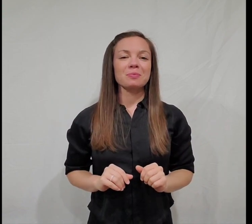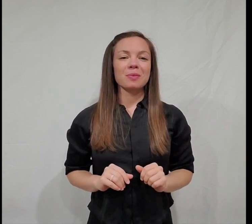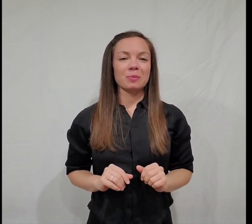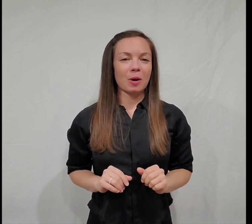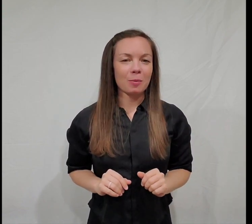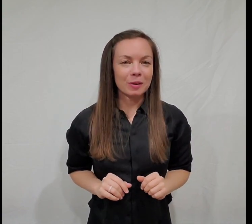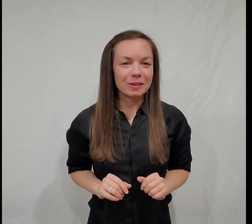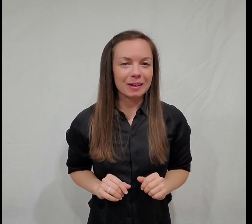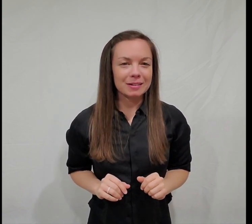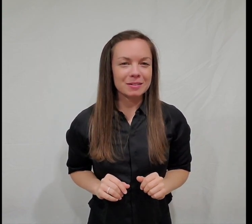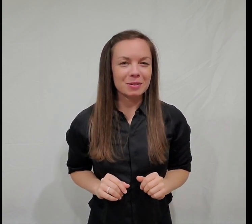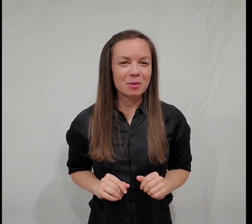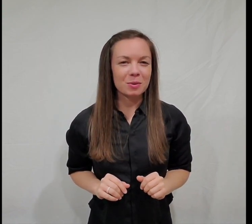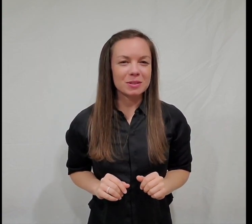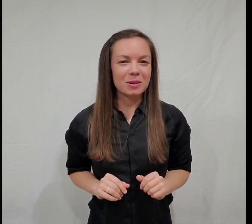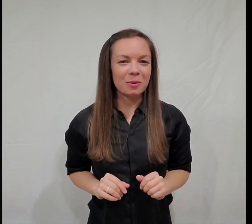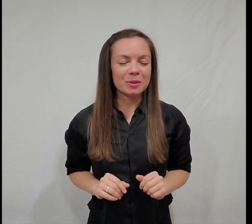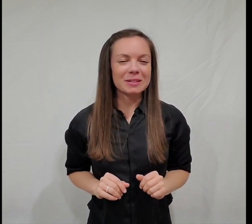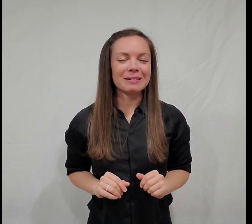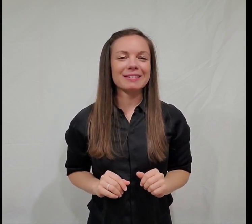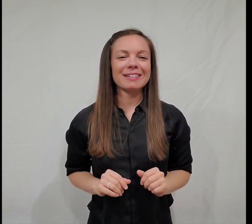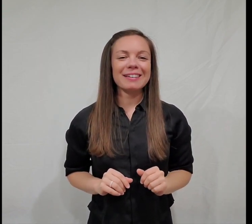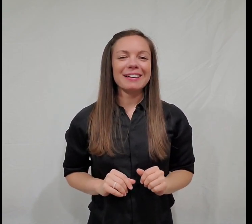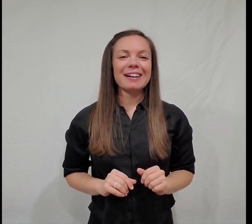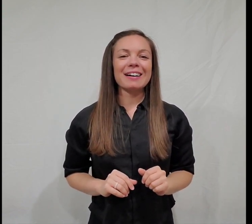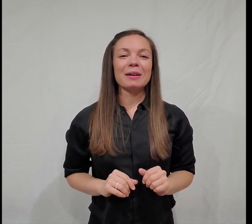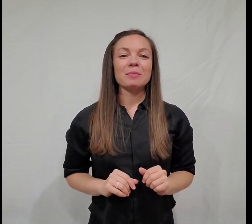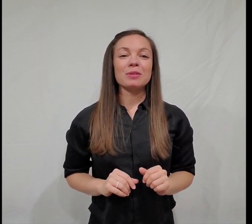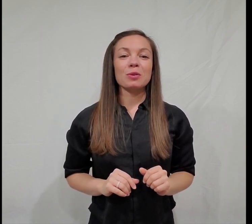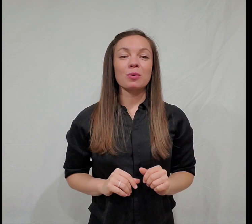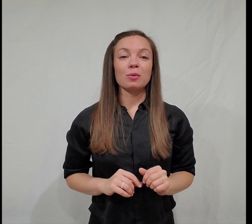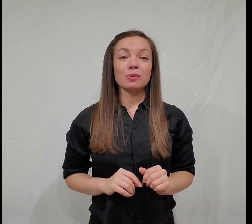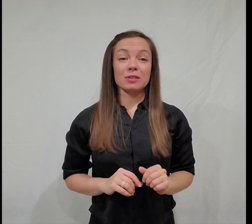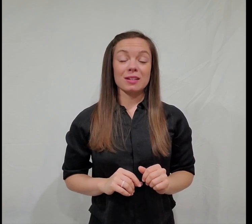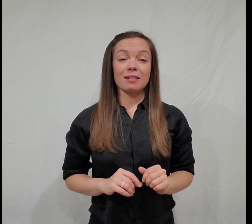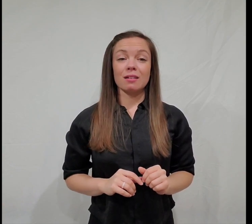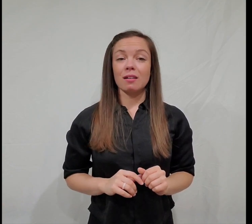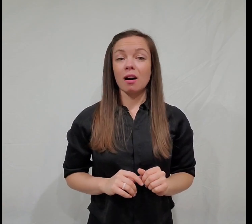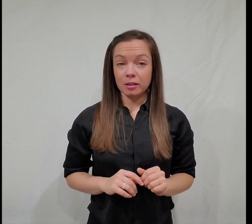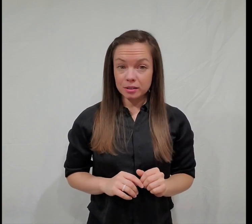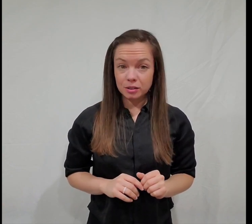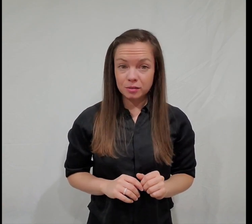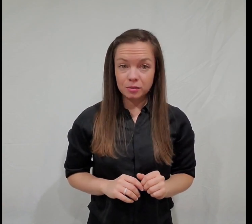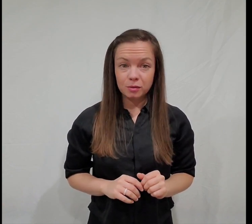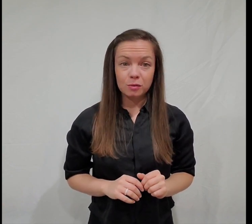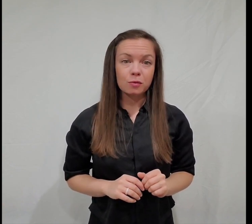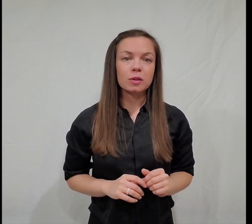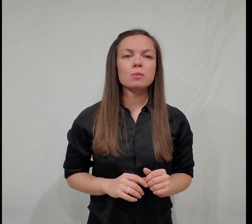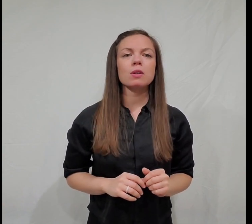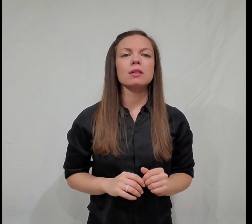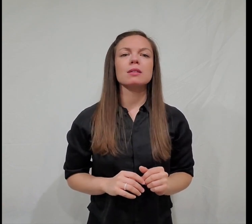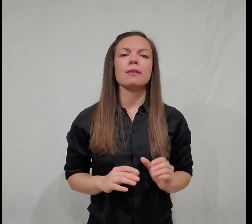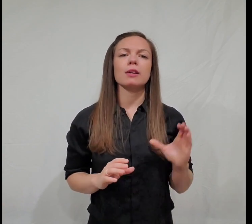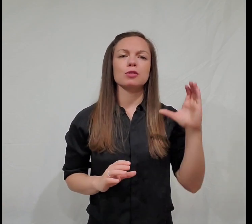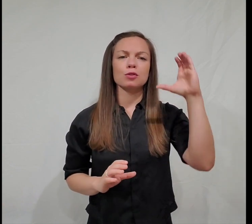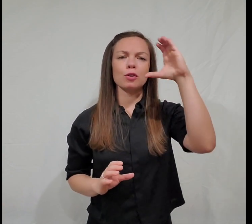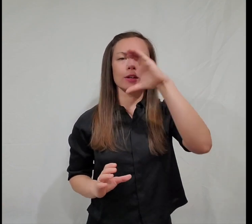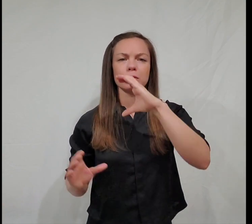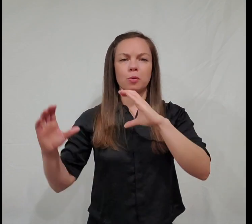Probably getting to know what song we're singing. So to sign hunt for us, we're going to sign like explore.